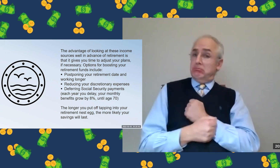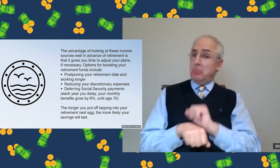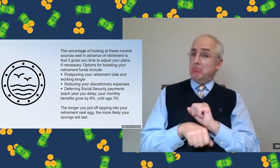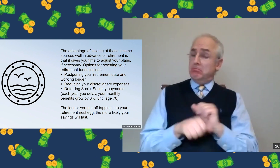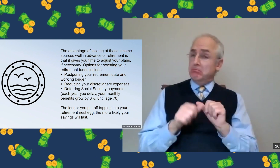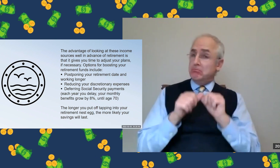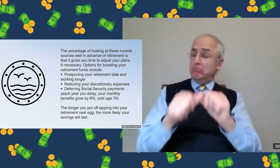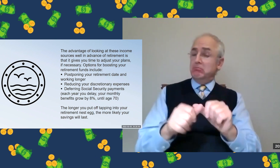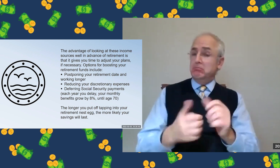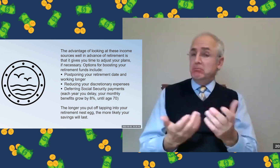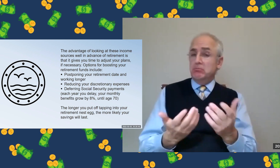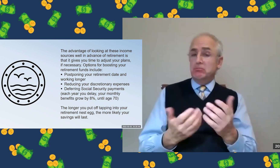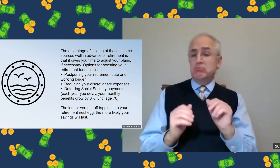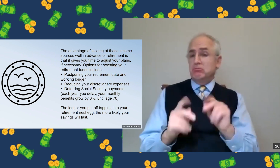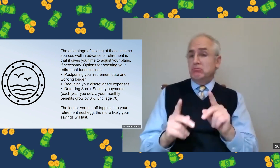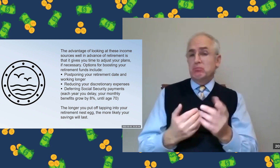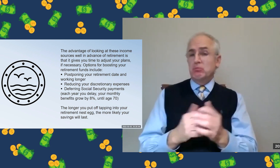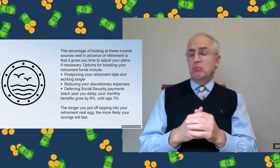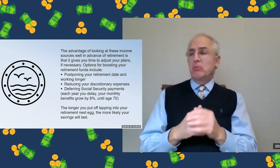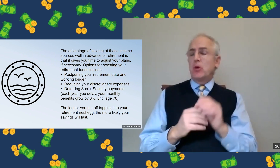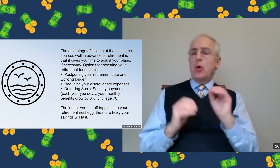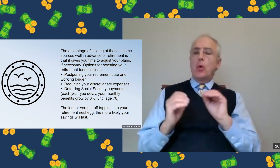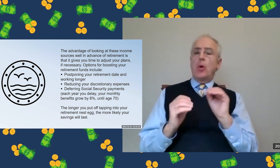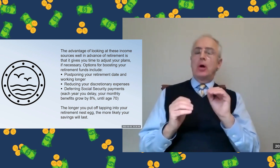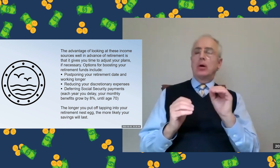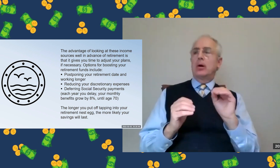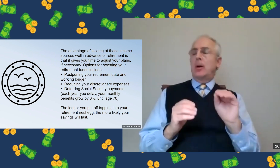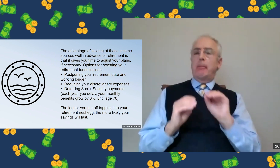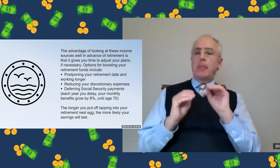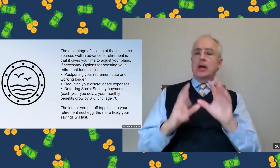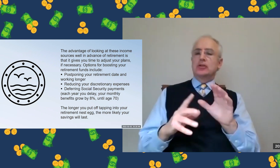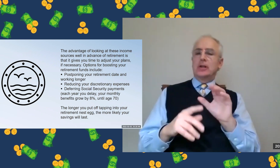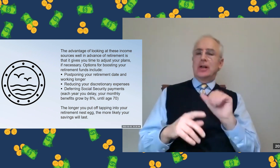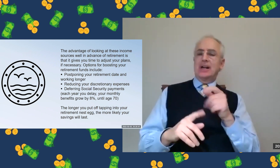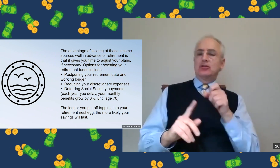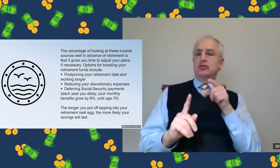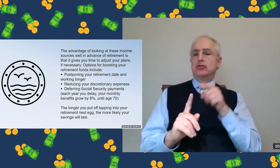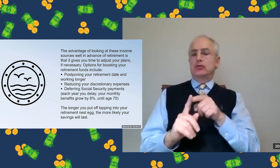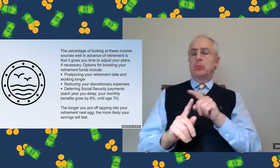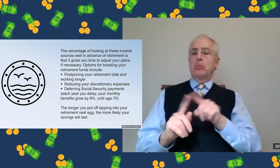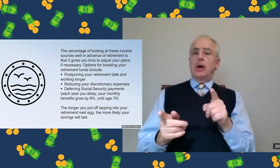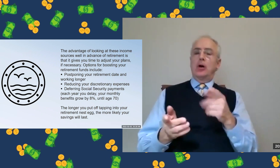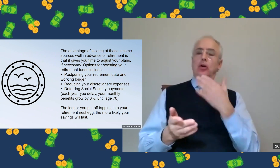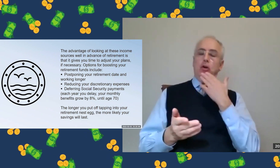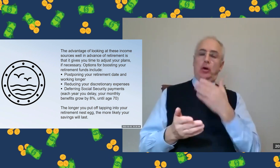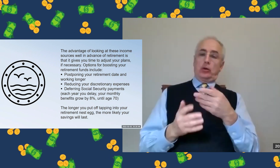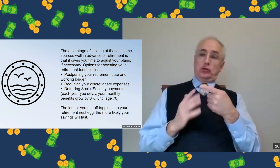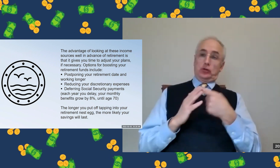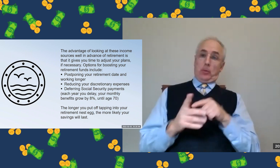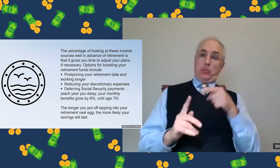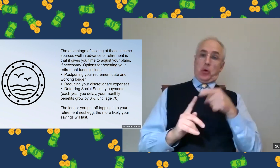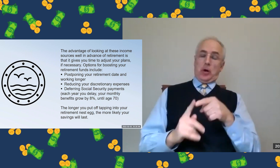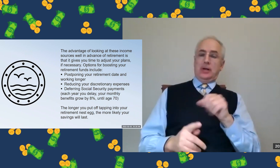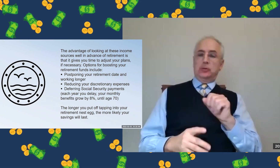okay. Some people love their work and decide to work longer. That's also okay. There's no magic age.